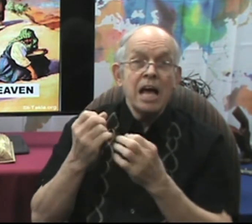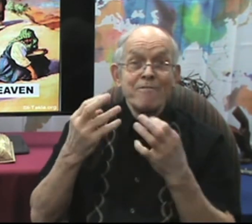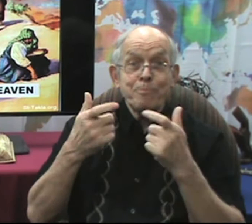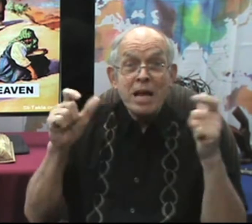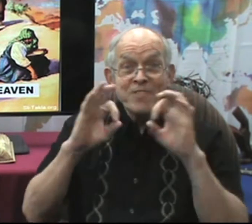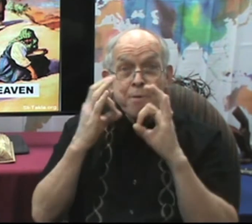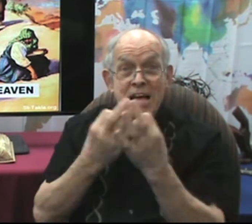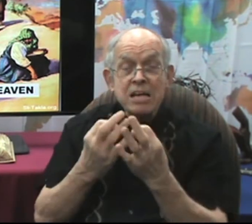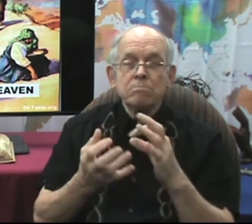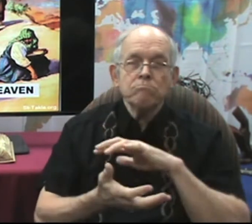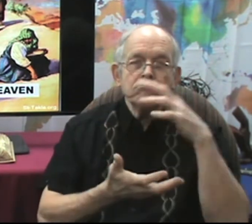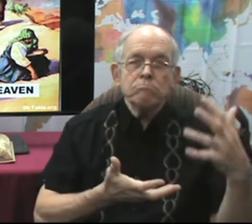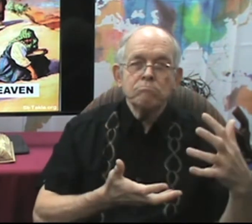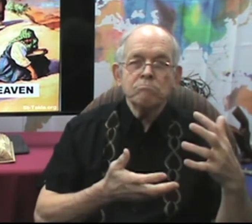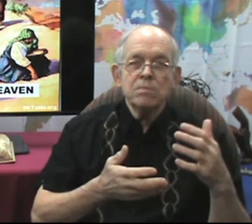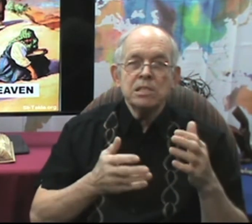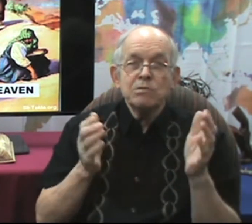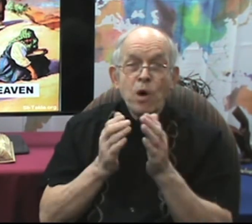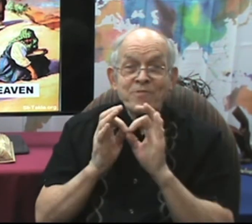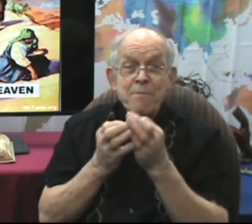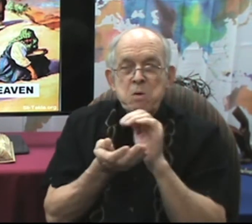FB family. My family.